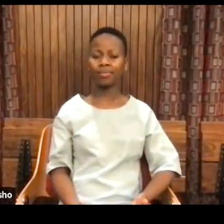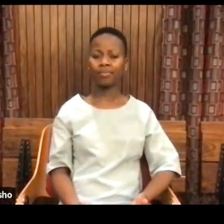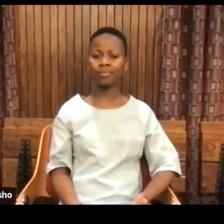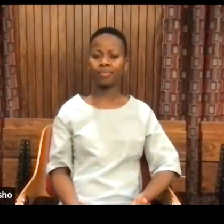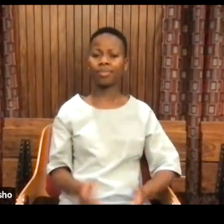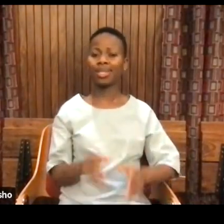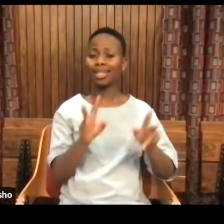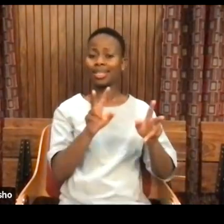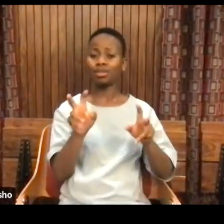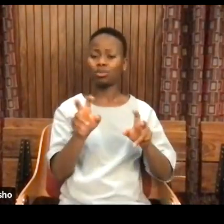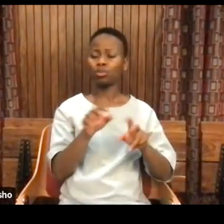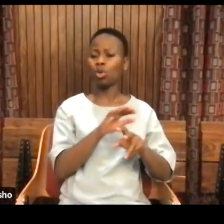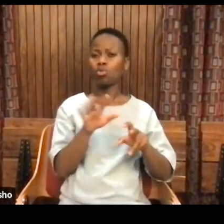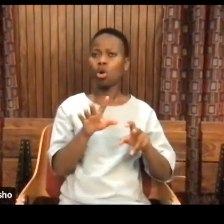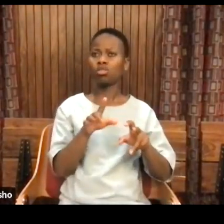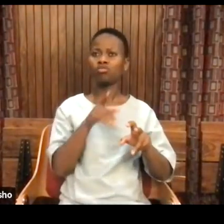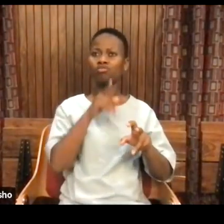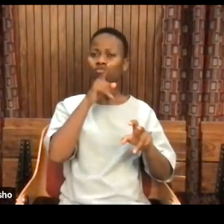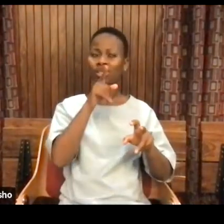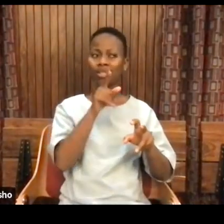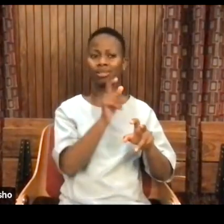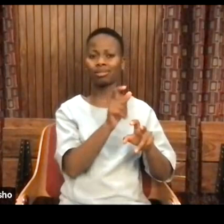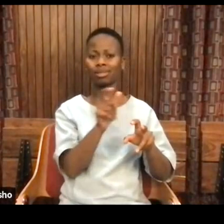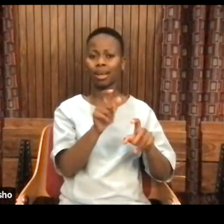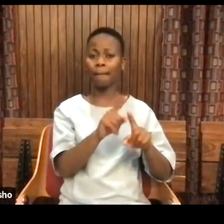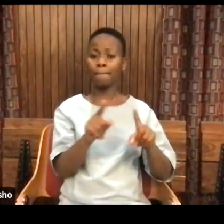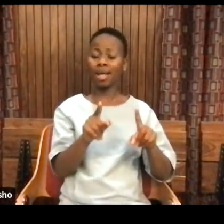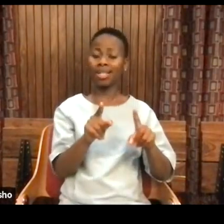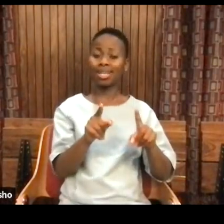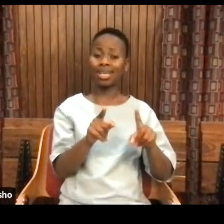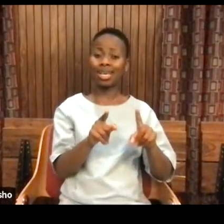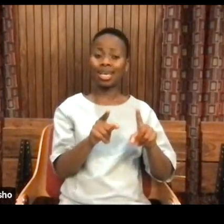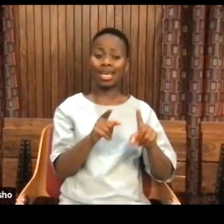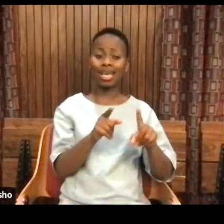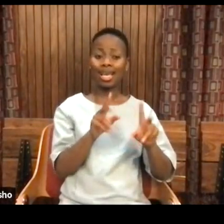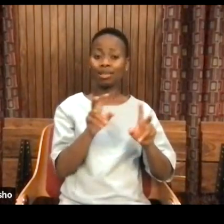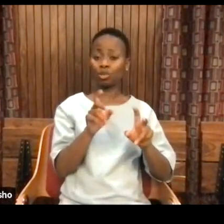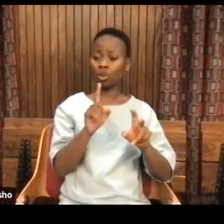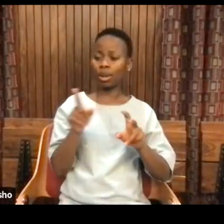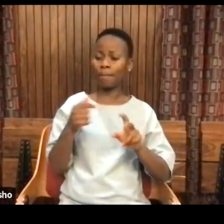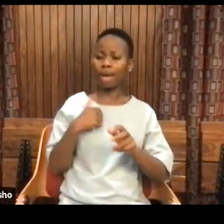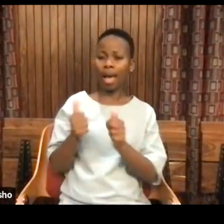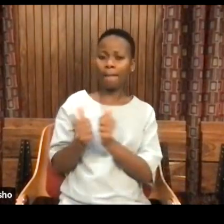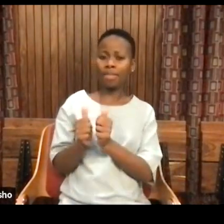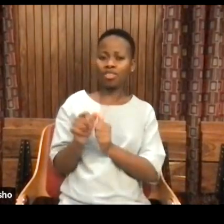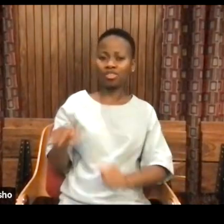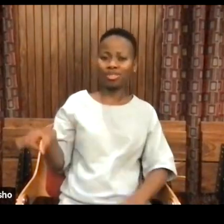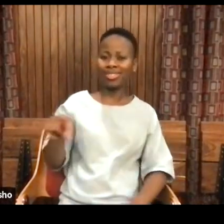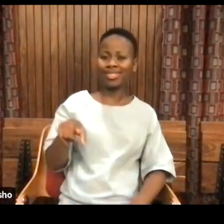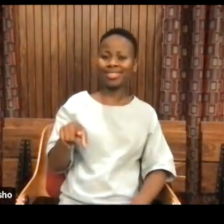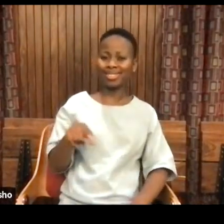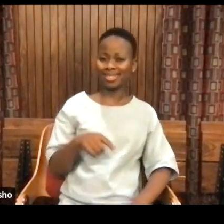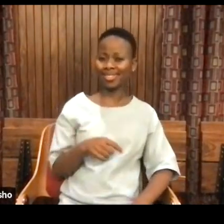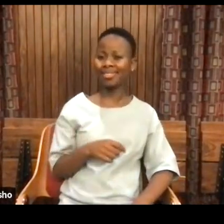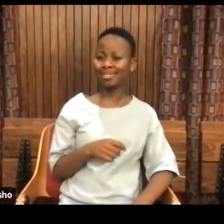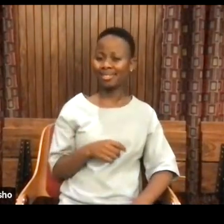Hume, etc. The issue was really about my peers. Why did they need